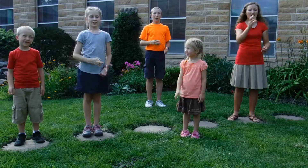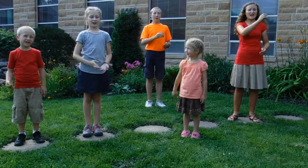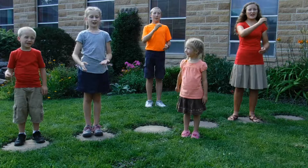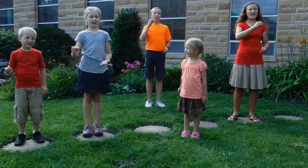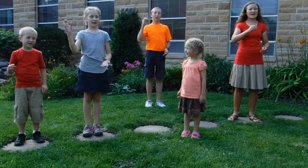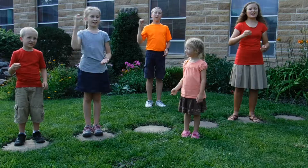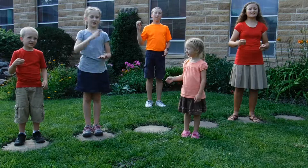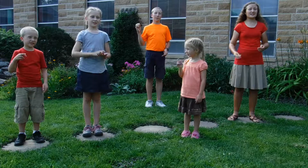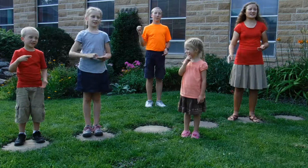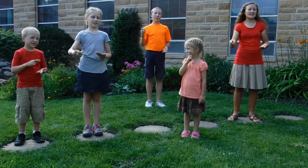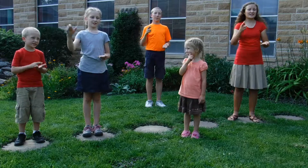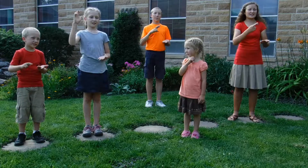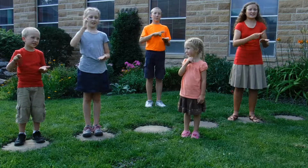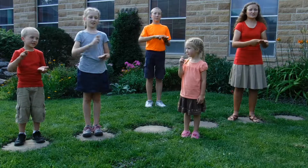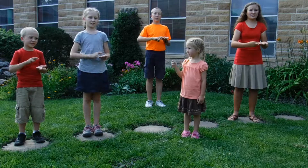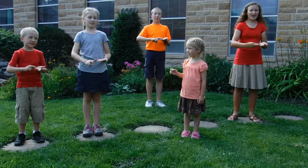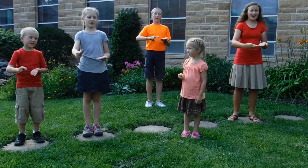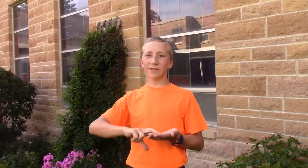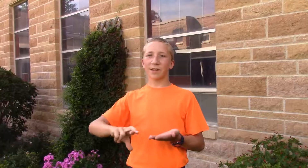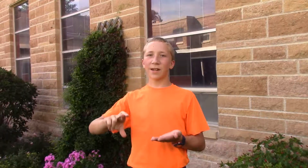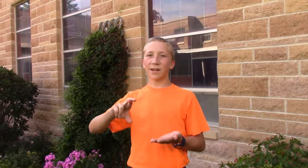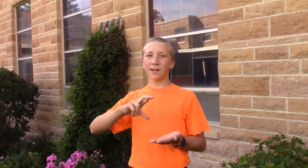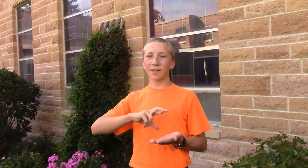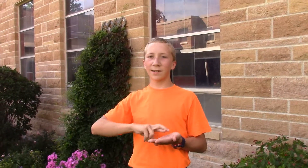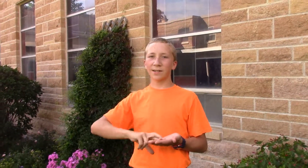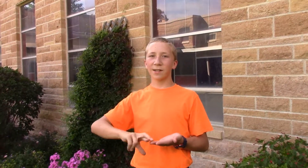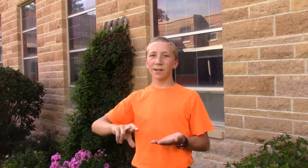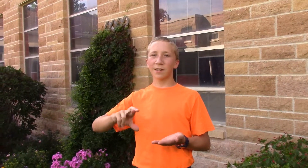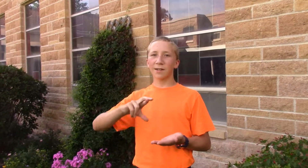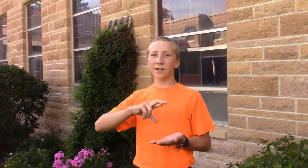and His righteousness,